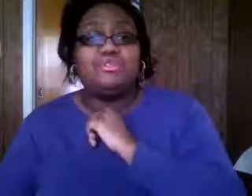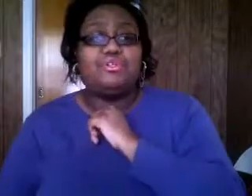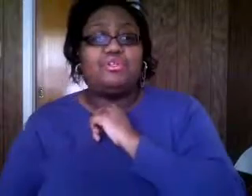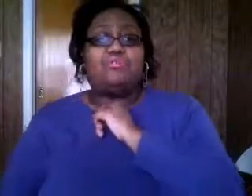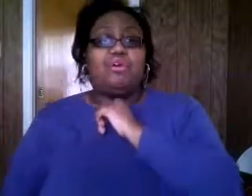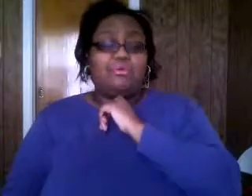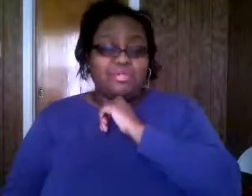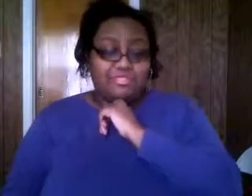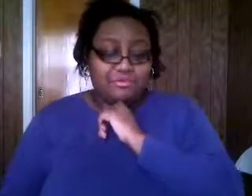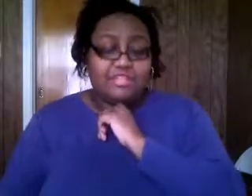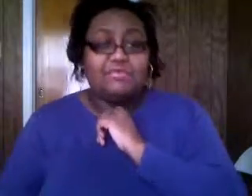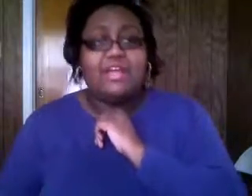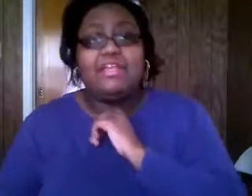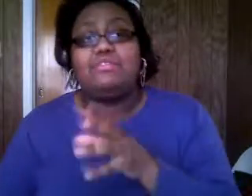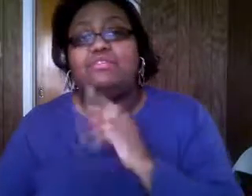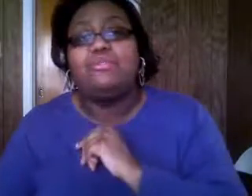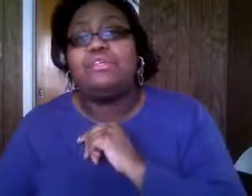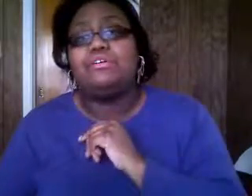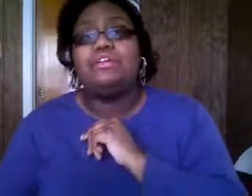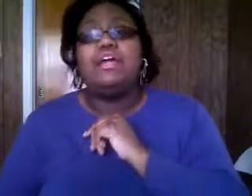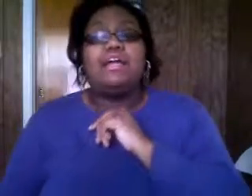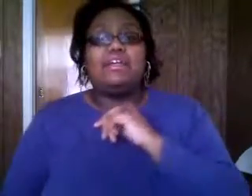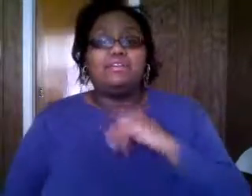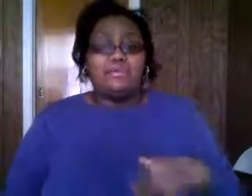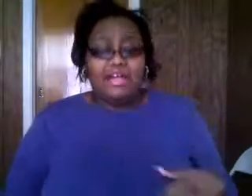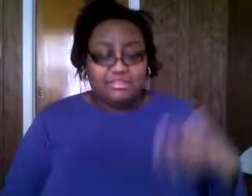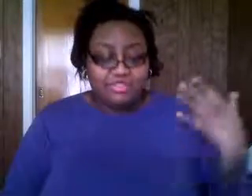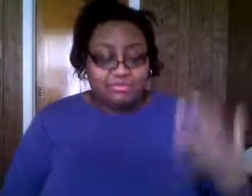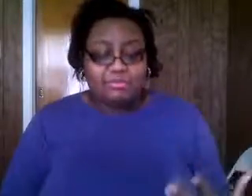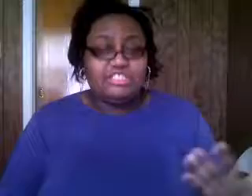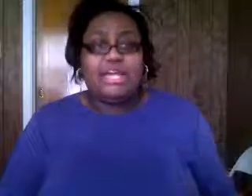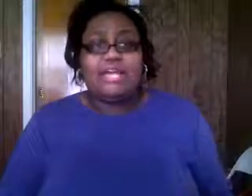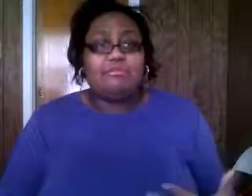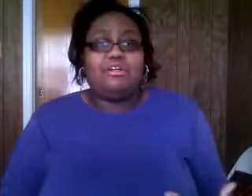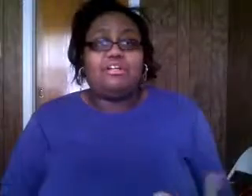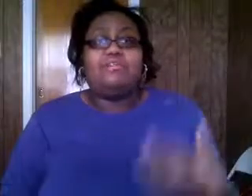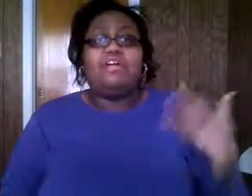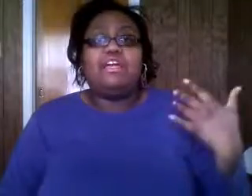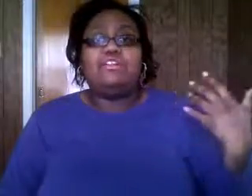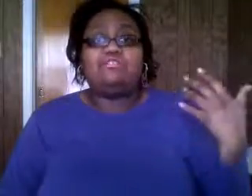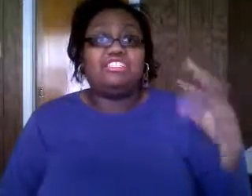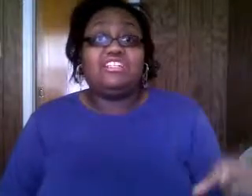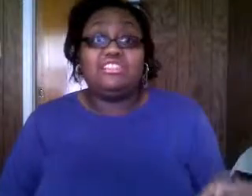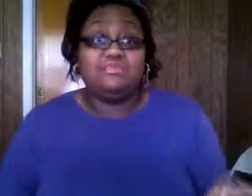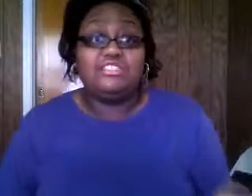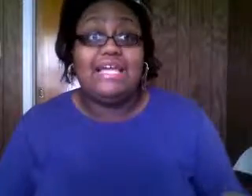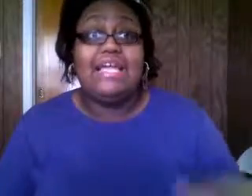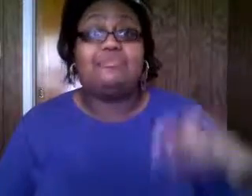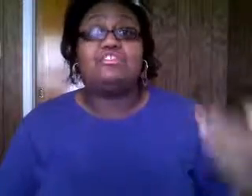you're good you are always in the right and you're gonna be good you know and so this woman she came upon him you know she touched him she came to the